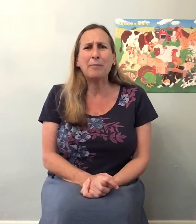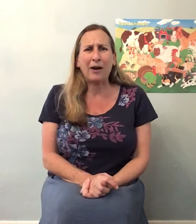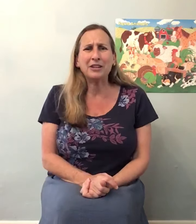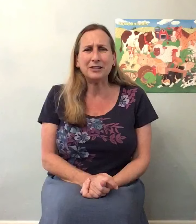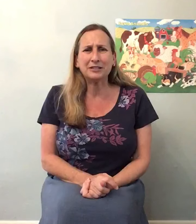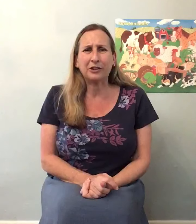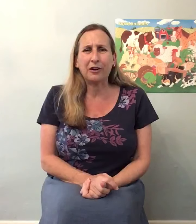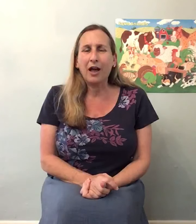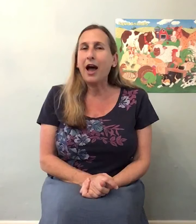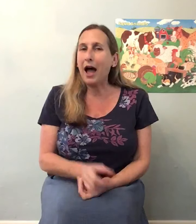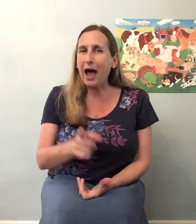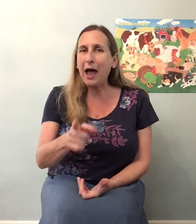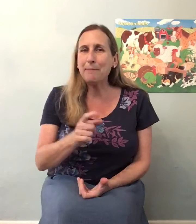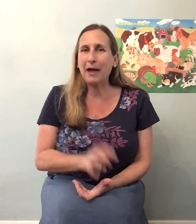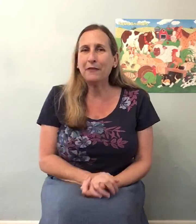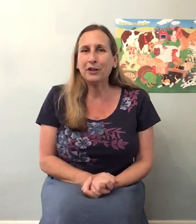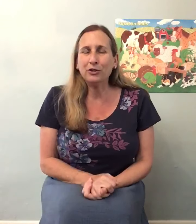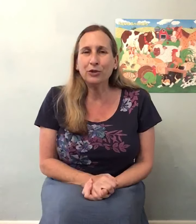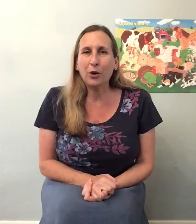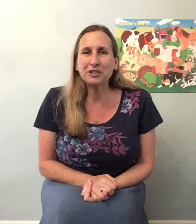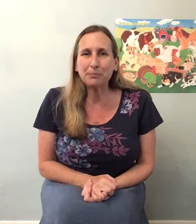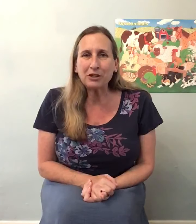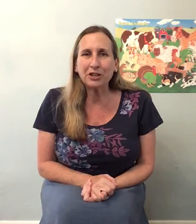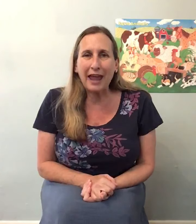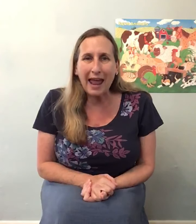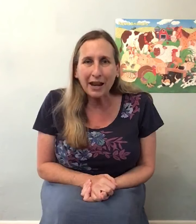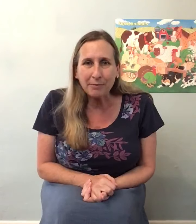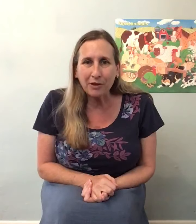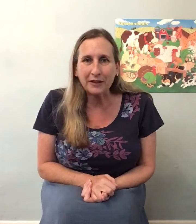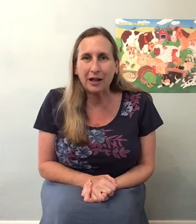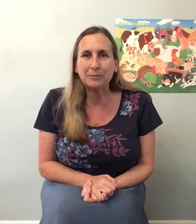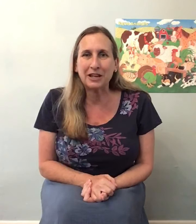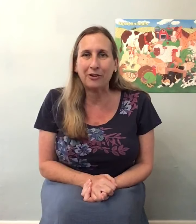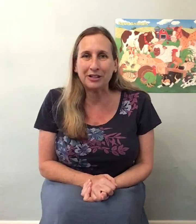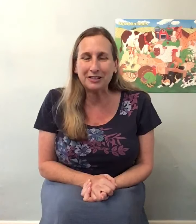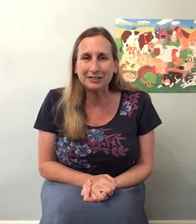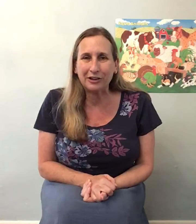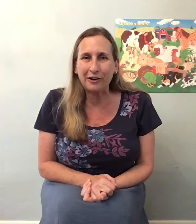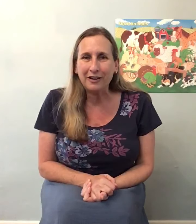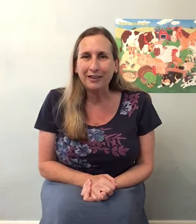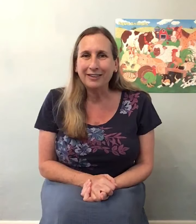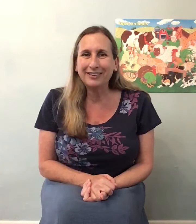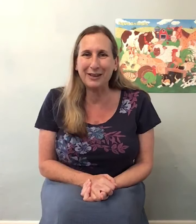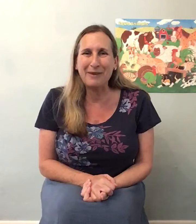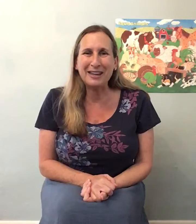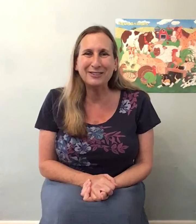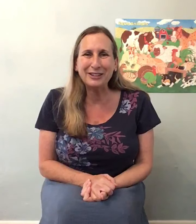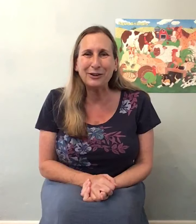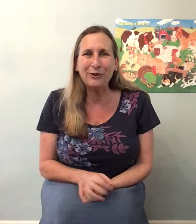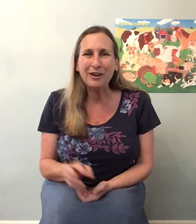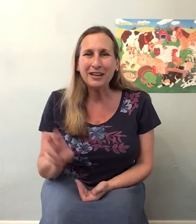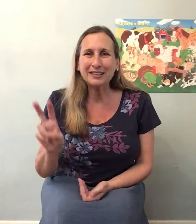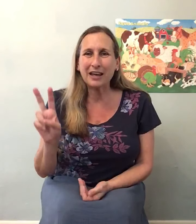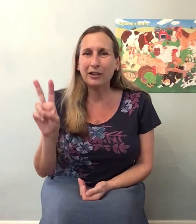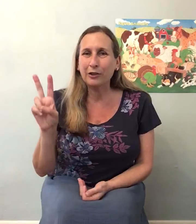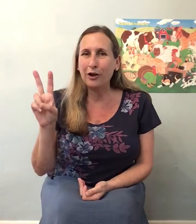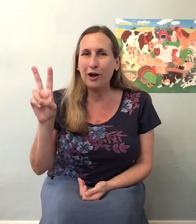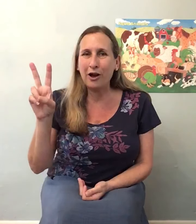about Easter? I bet that you know a special animal that comes out at Easter. I bet you do. It's got long